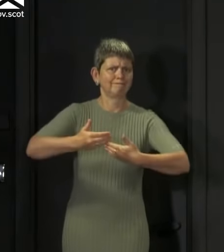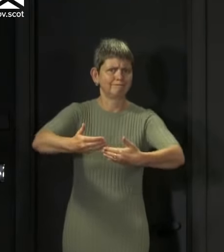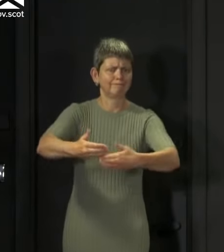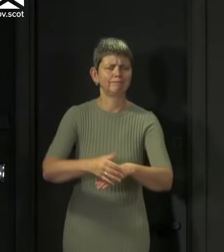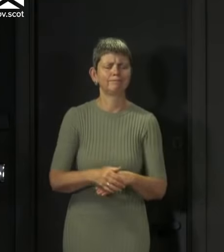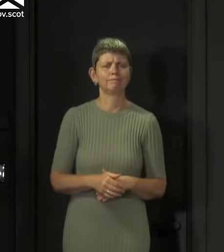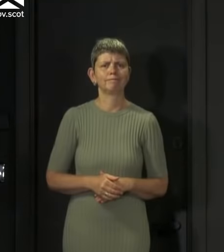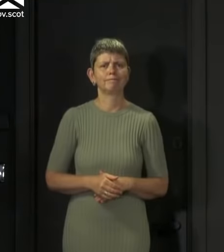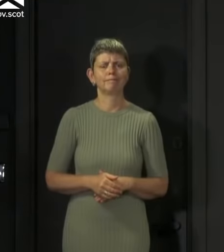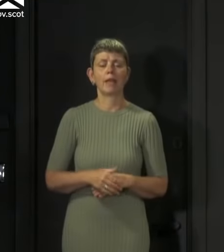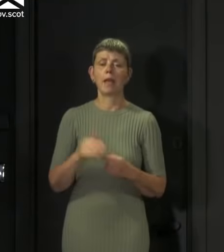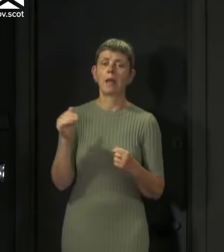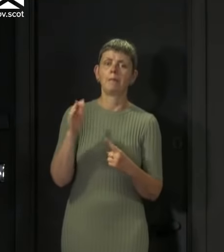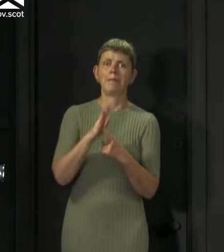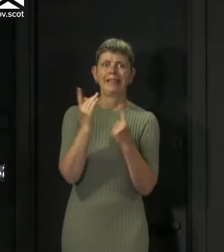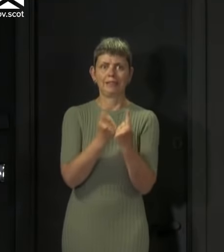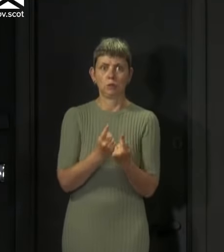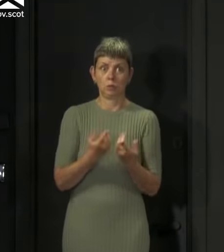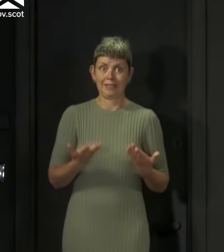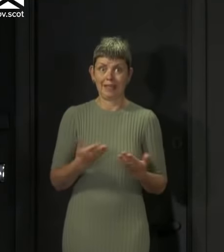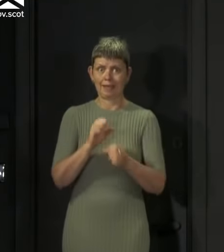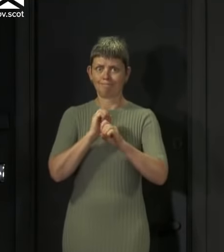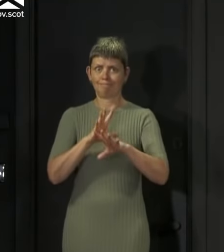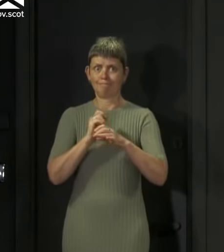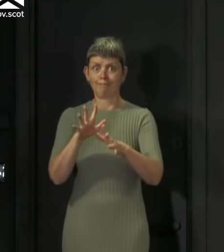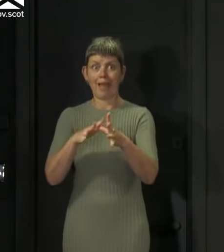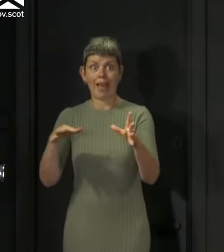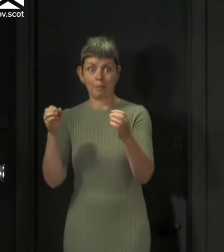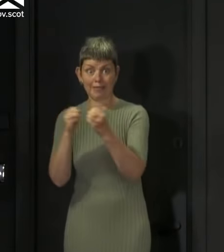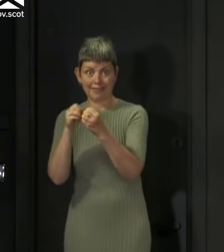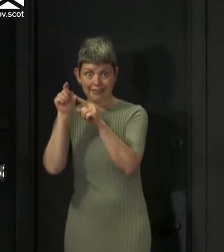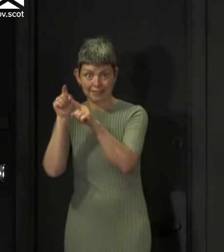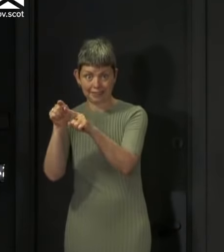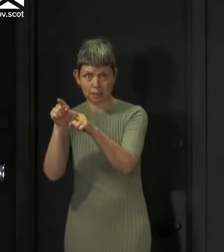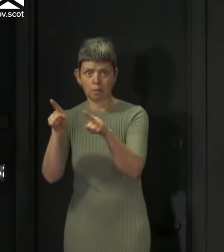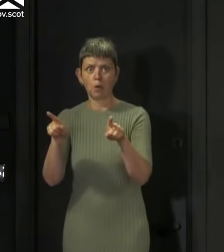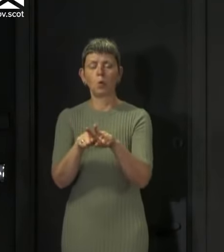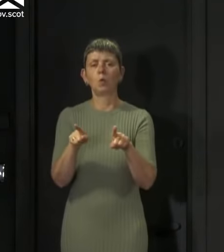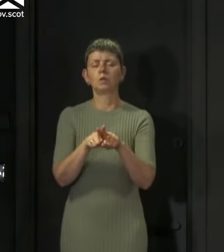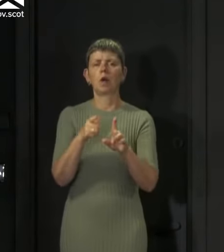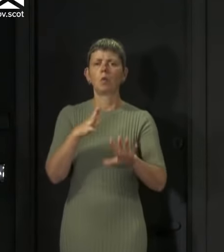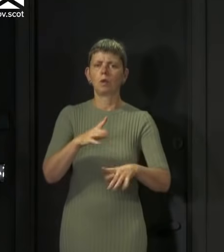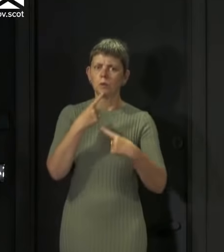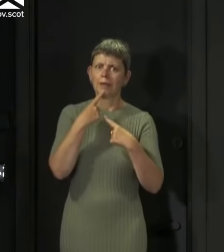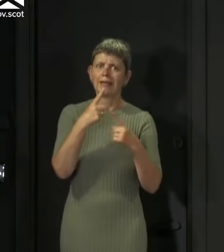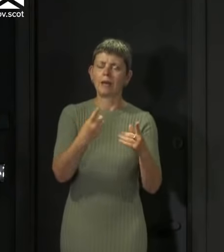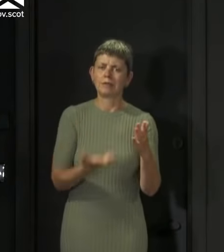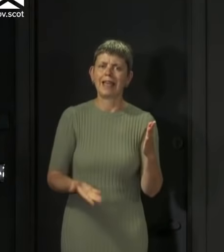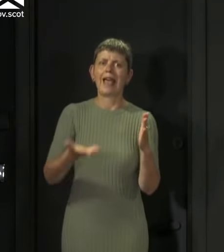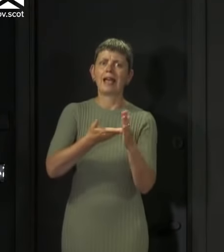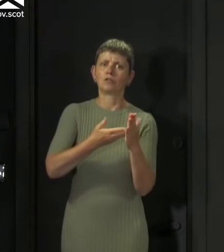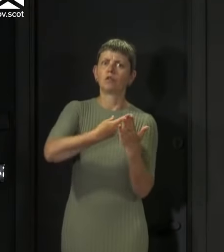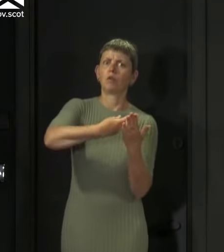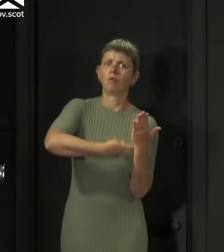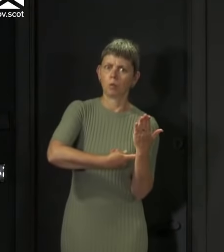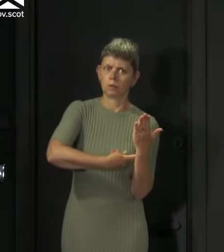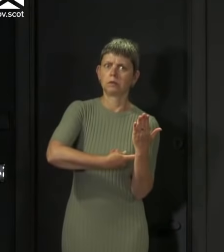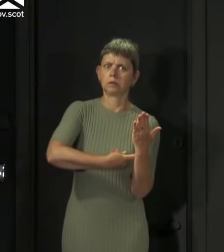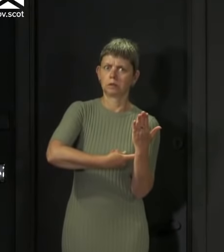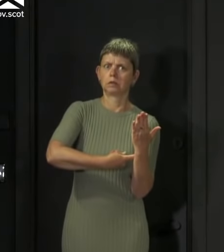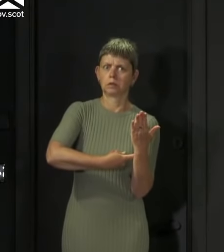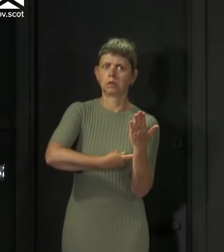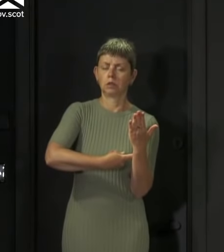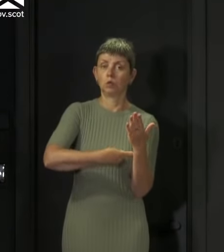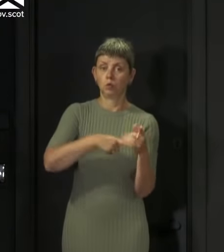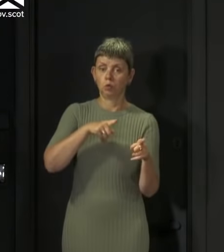to cover today are of course the outbreak in Aberdeen but I also want to say something about further measures that we are going to take to try to reduce the risk